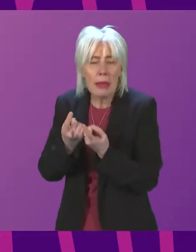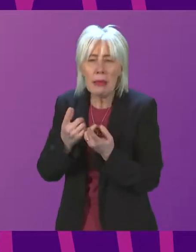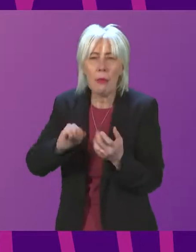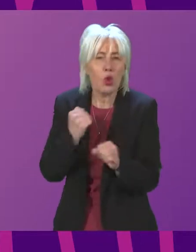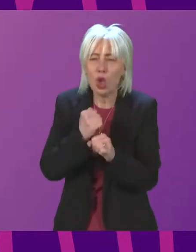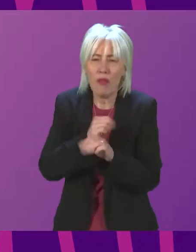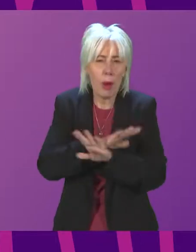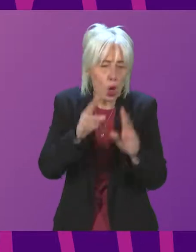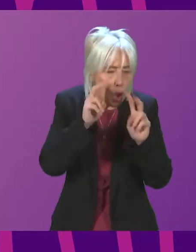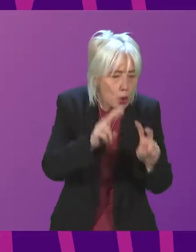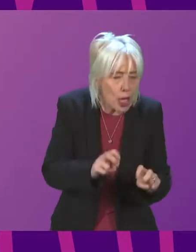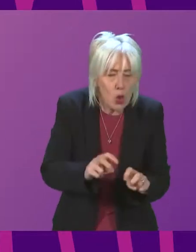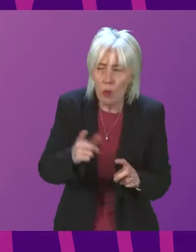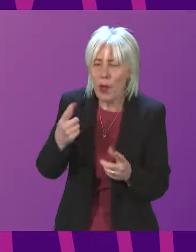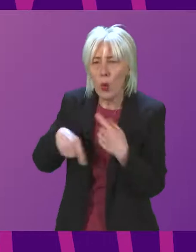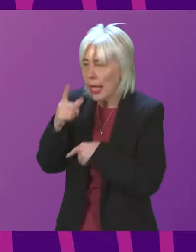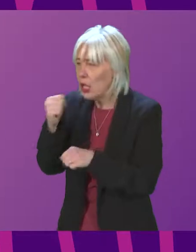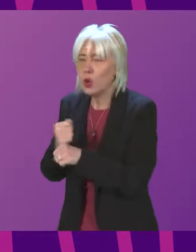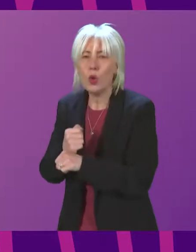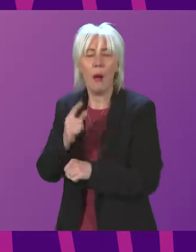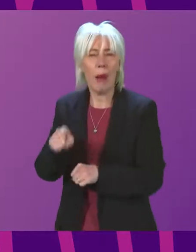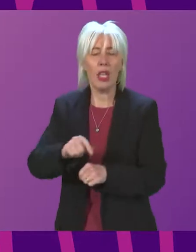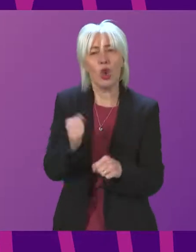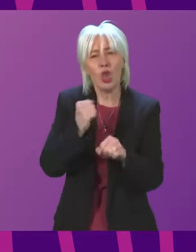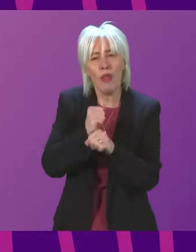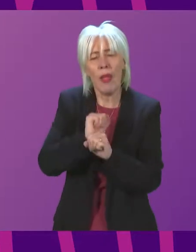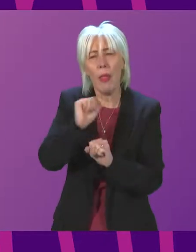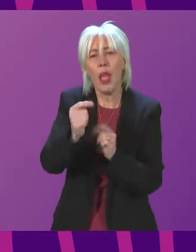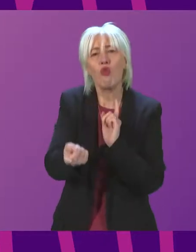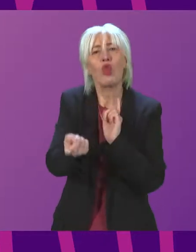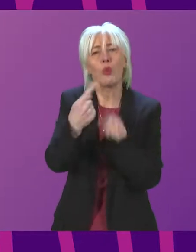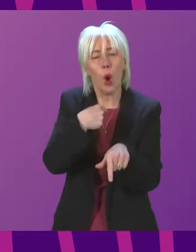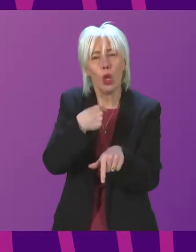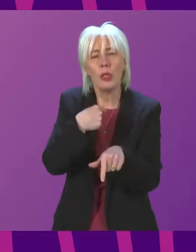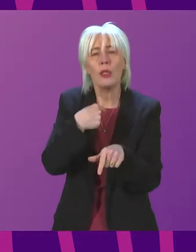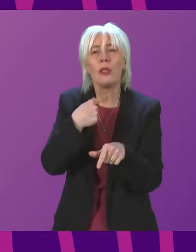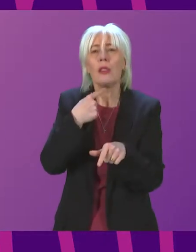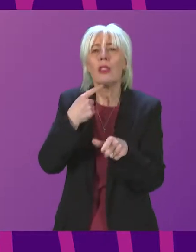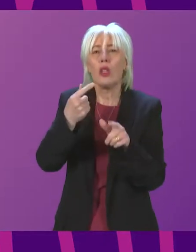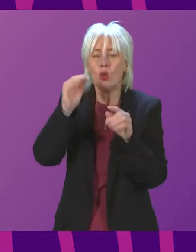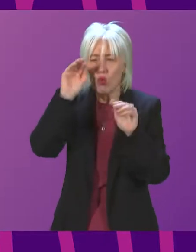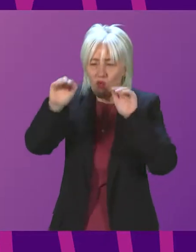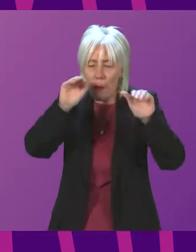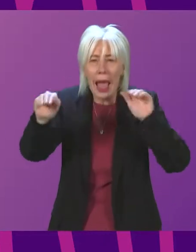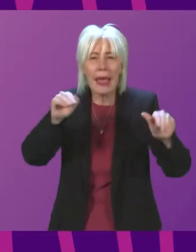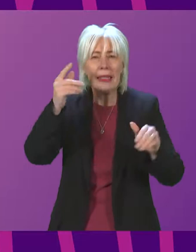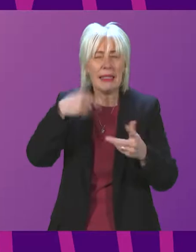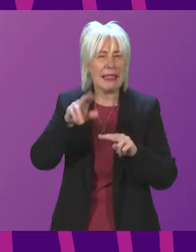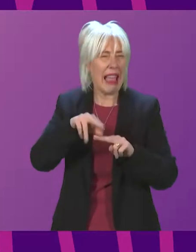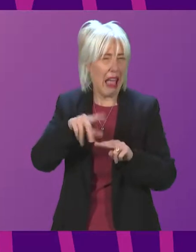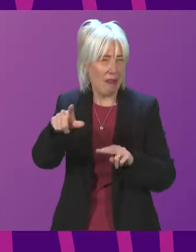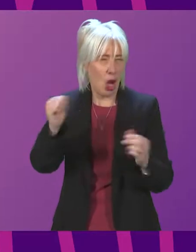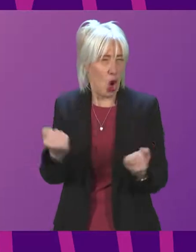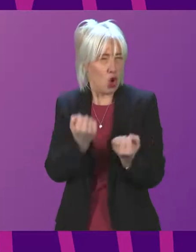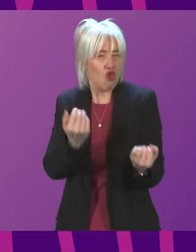Government? And can I also ask you whether the Scottish Government's singular response of sending staff a reminder is strong enough